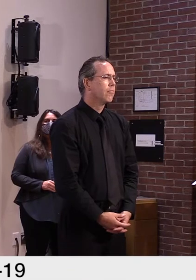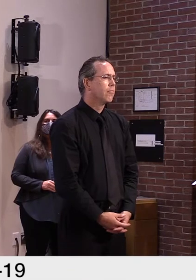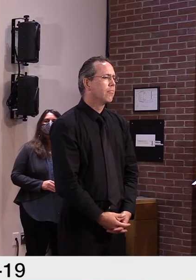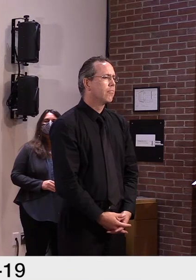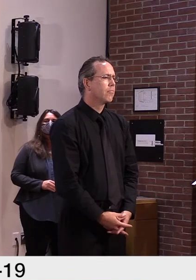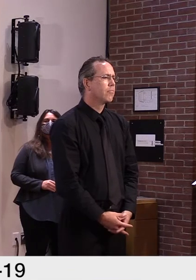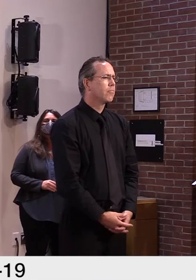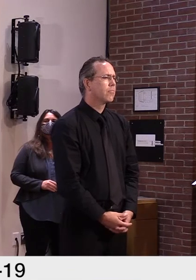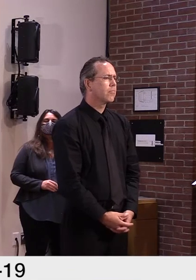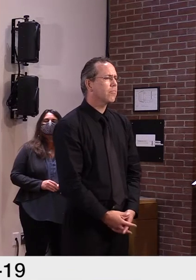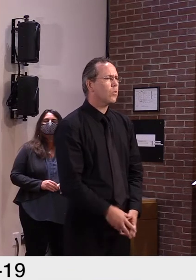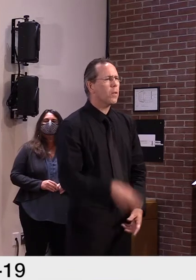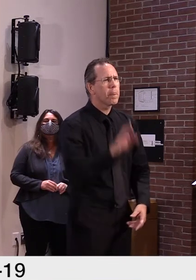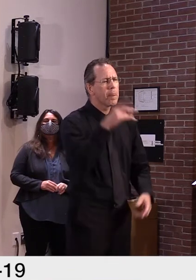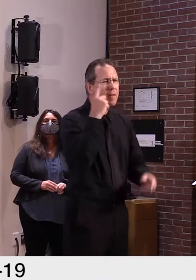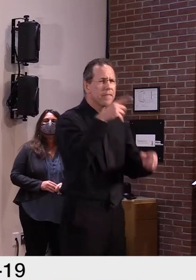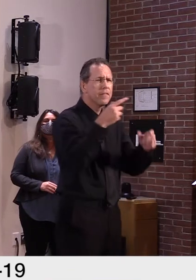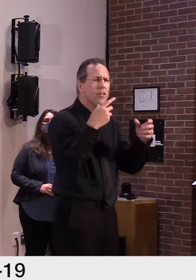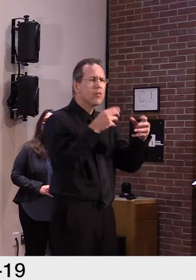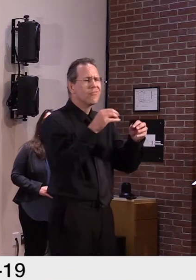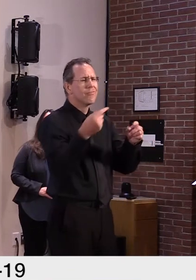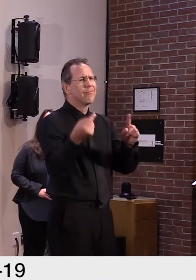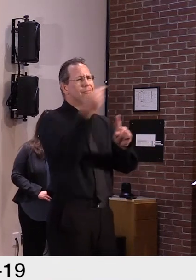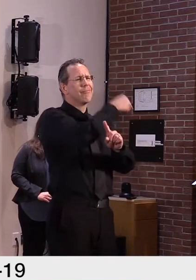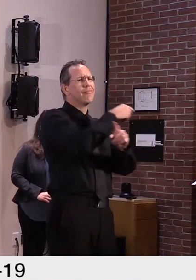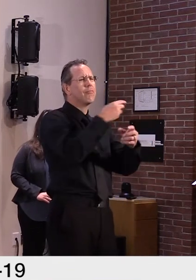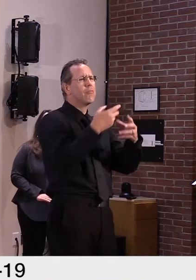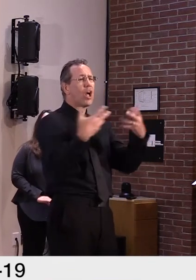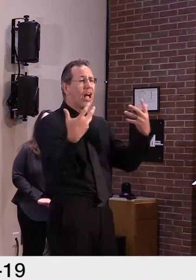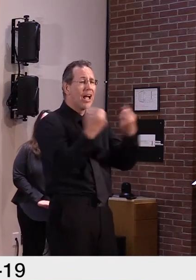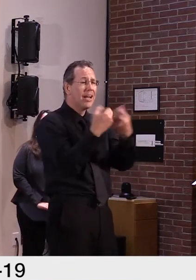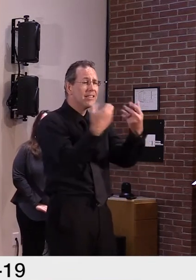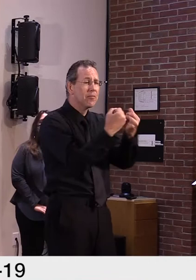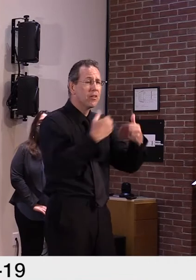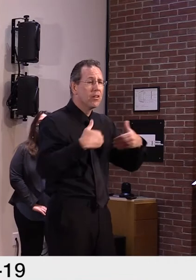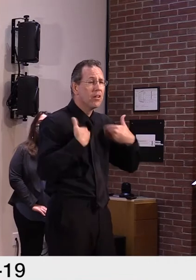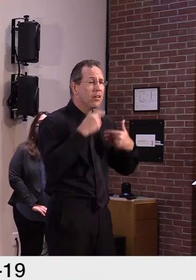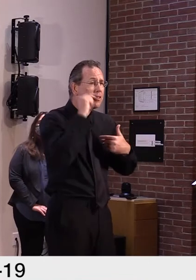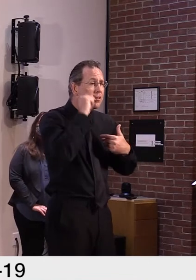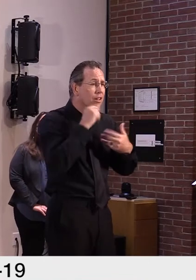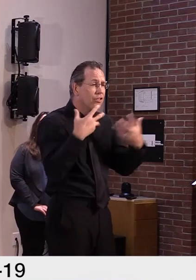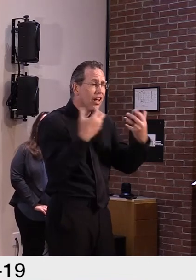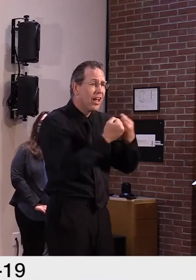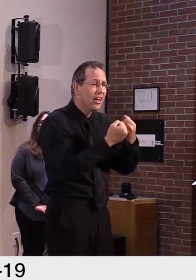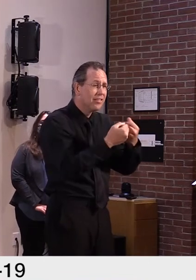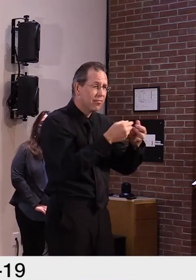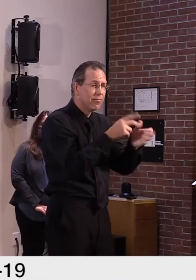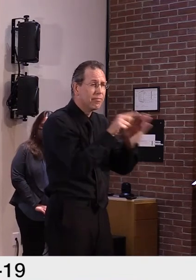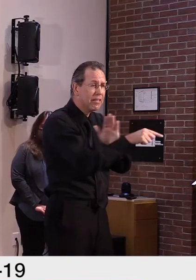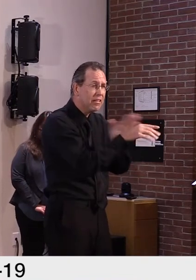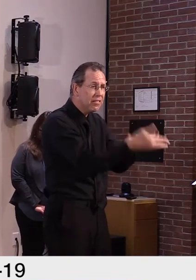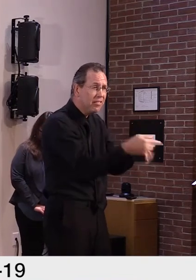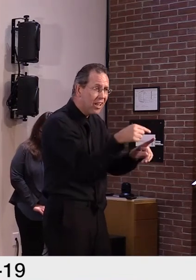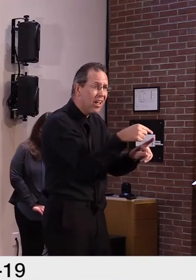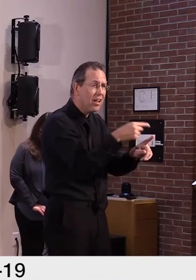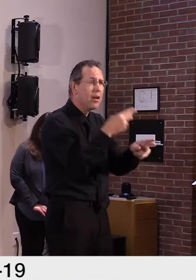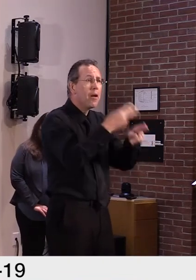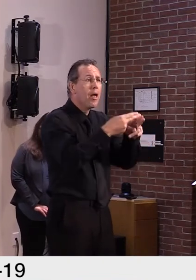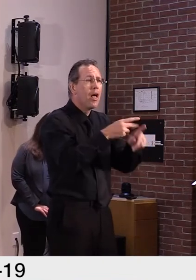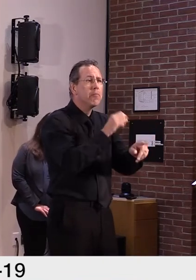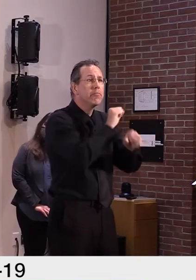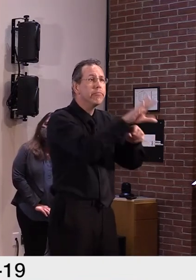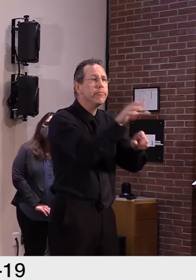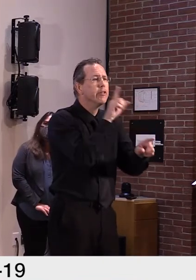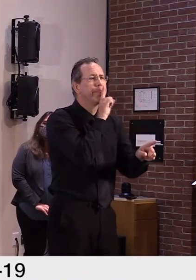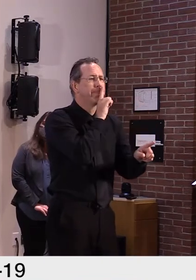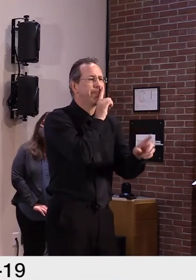we were, we were fine with what we were doing, uh, previous to this incident, um, but we wanted to be cautious and take a step back,